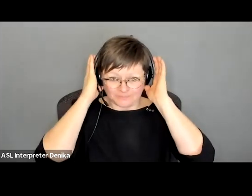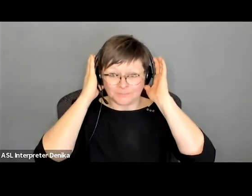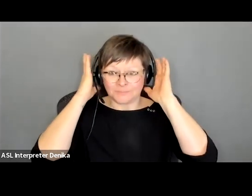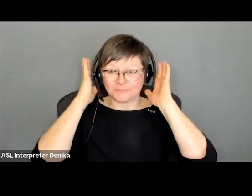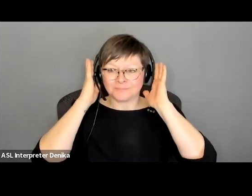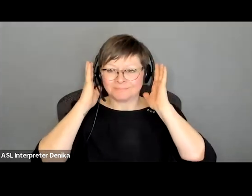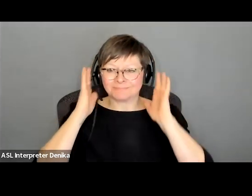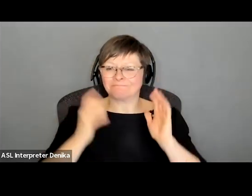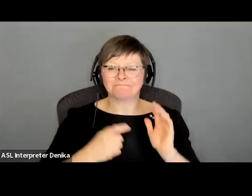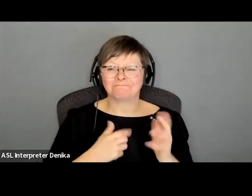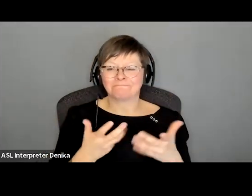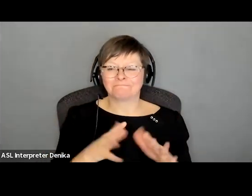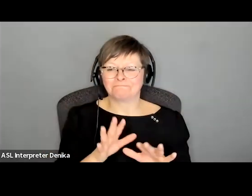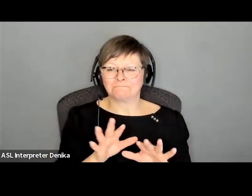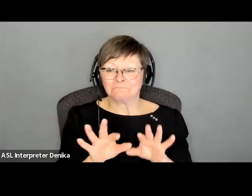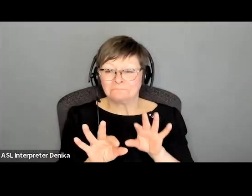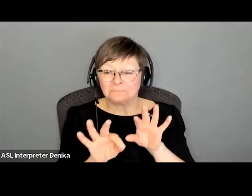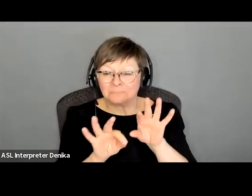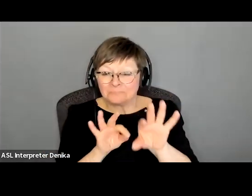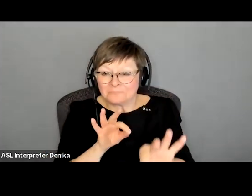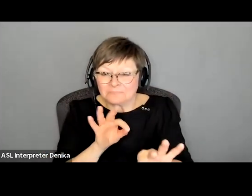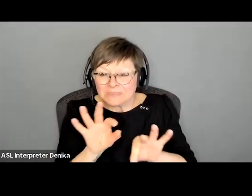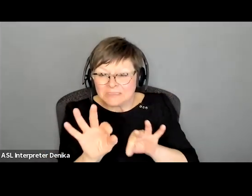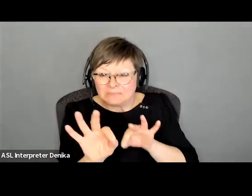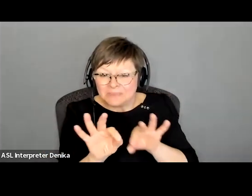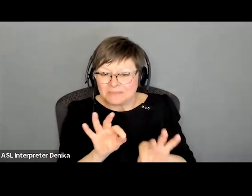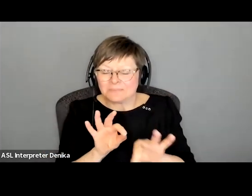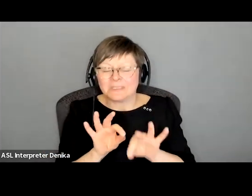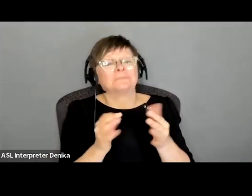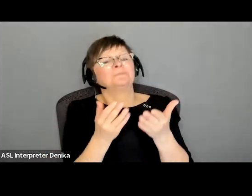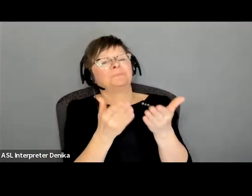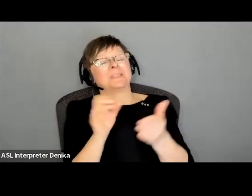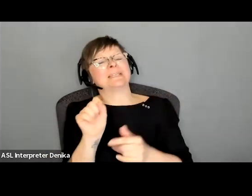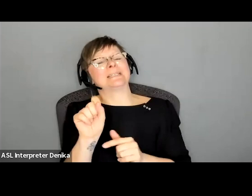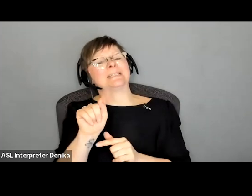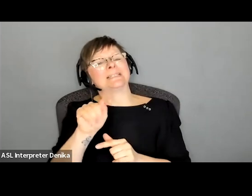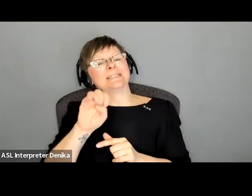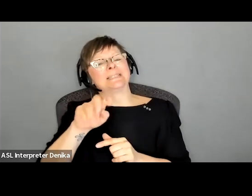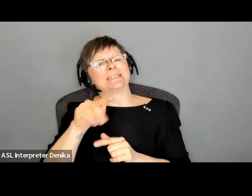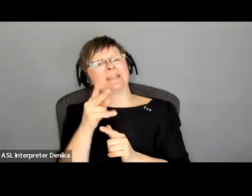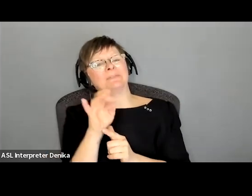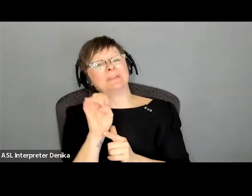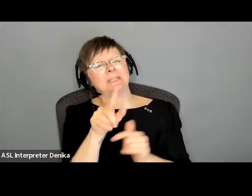and choose is there anything you would offer